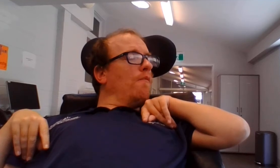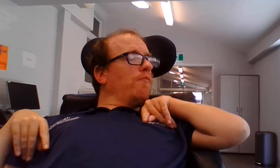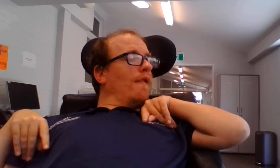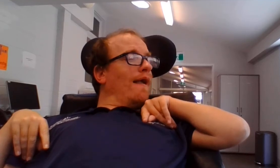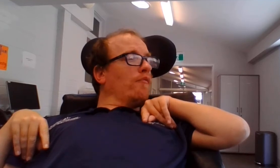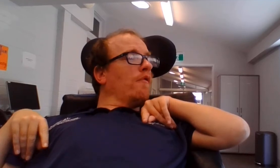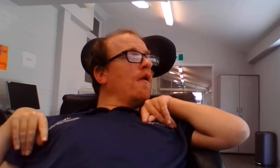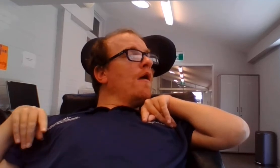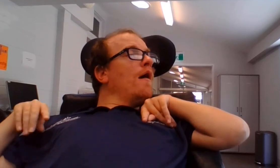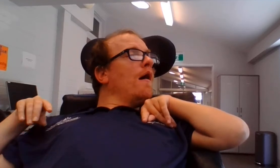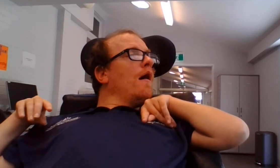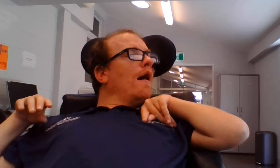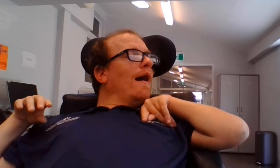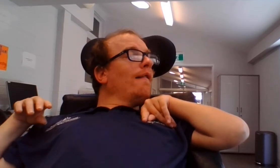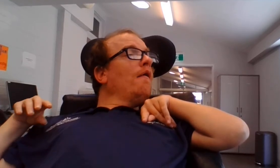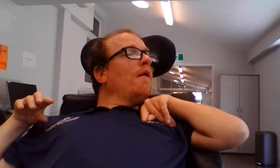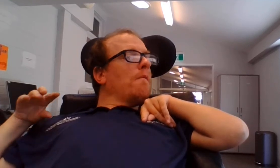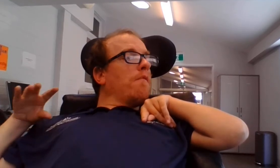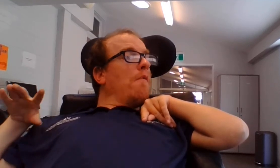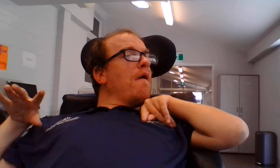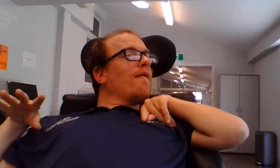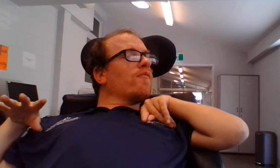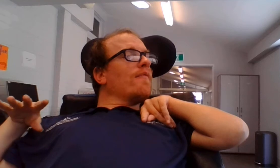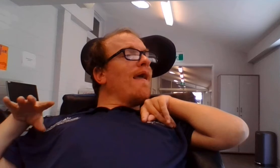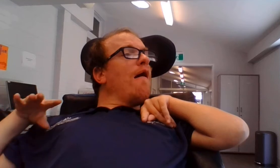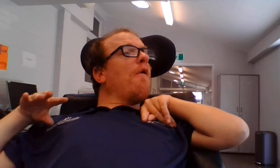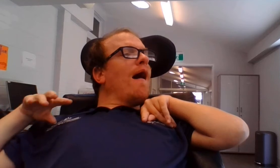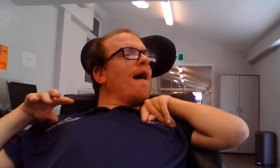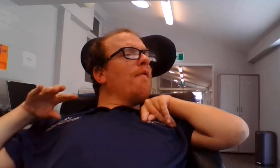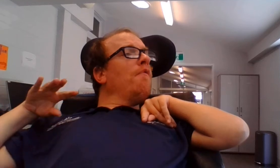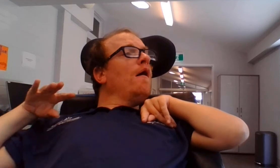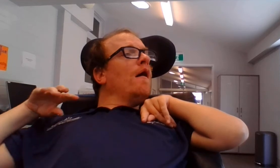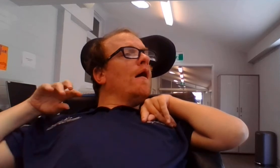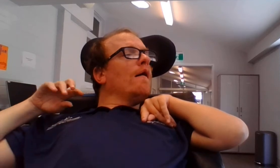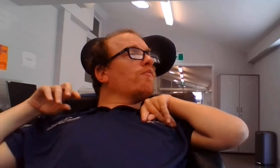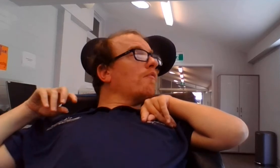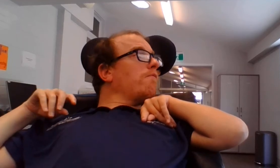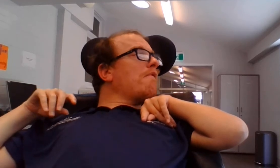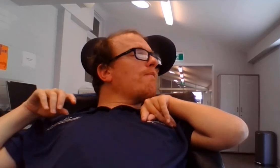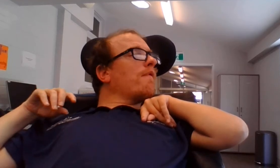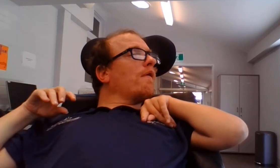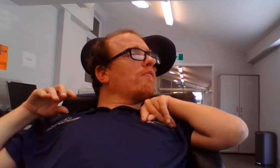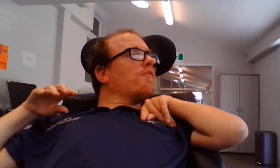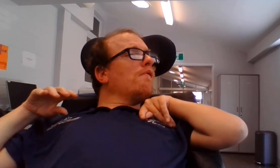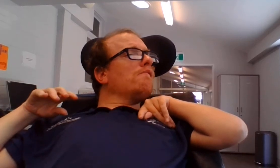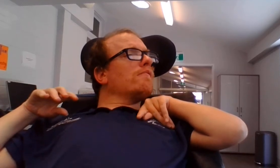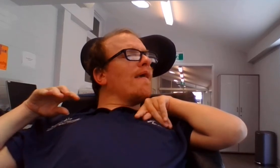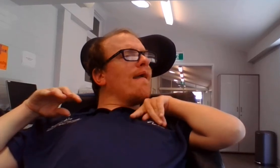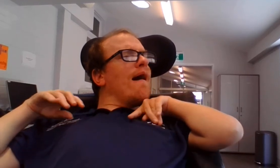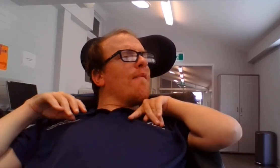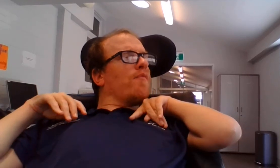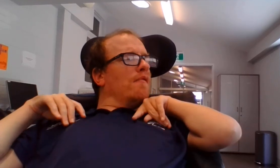And we'll be talking about,